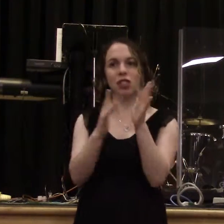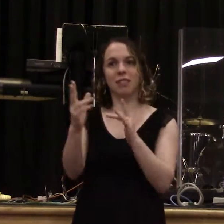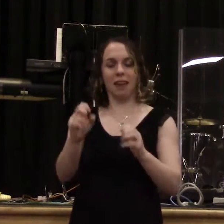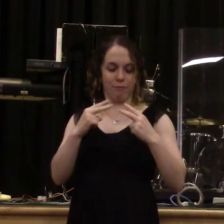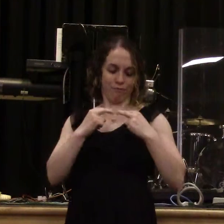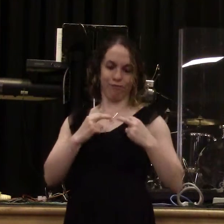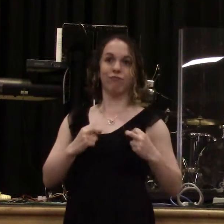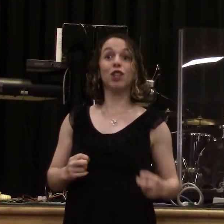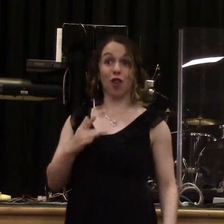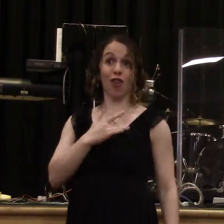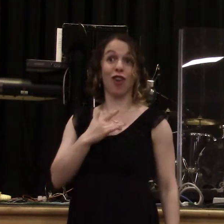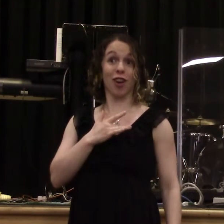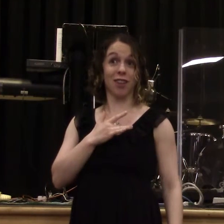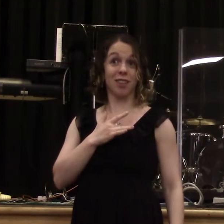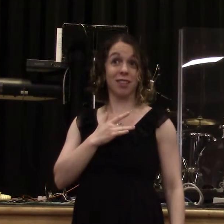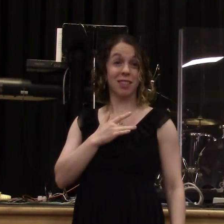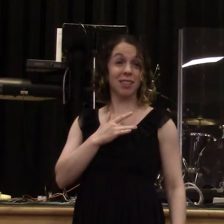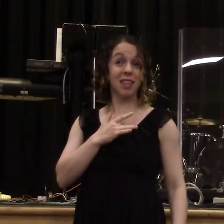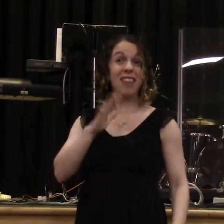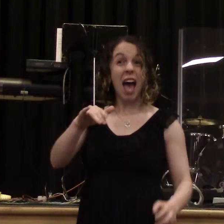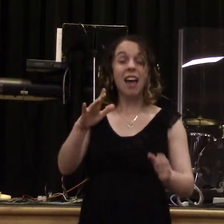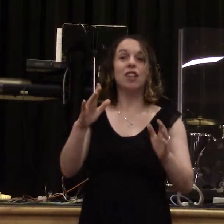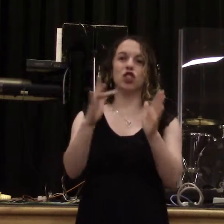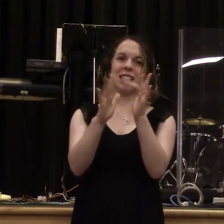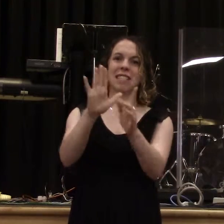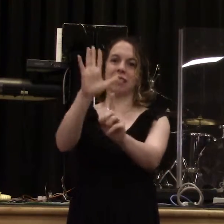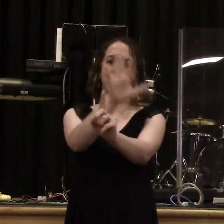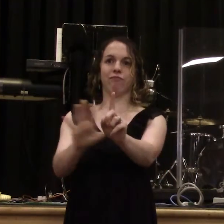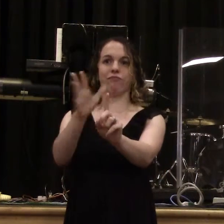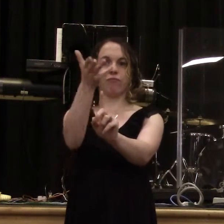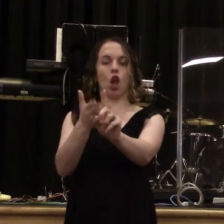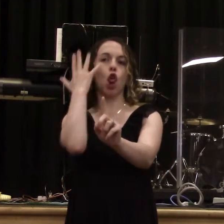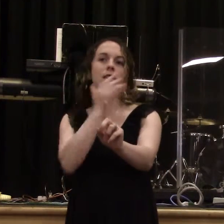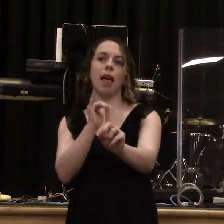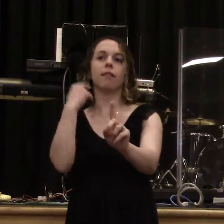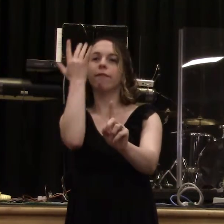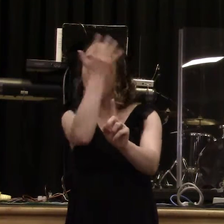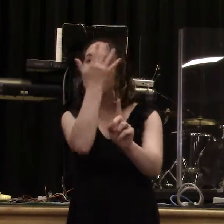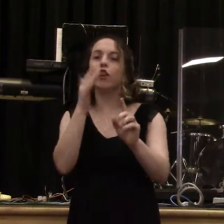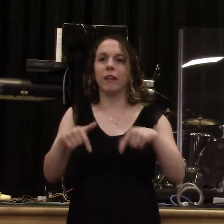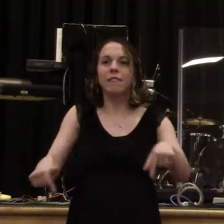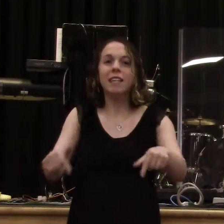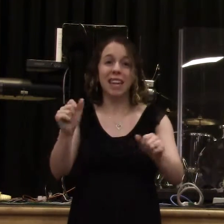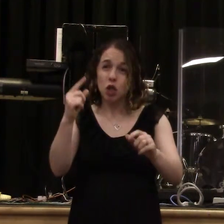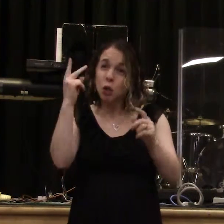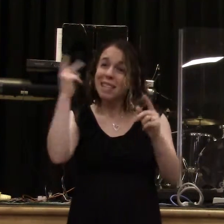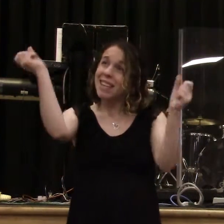visualize Jesus, the Son of God, with fire in his eyes, looking straight into your soul? Has anybody ever looked